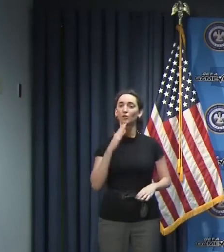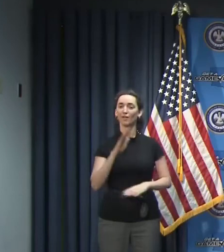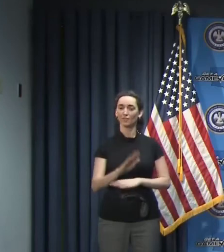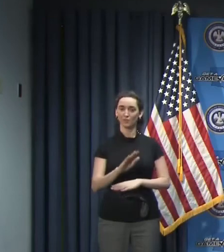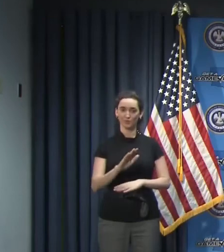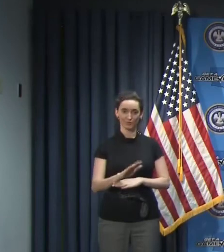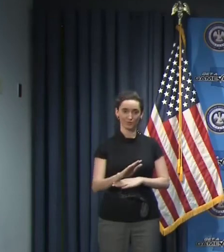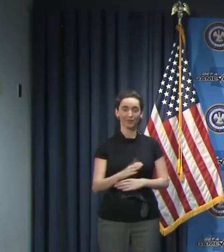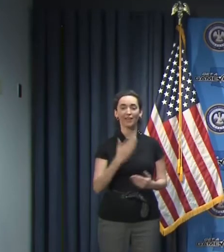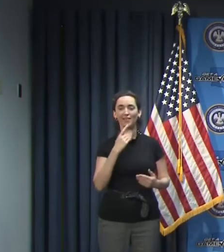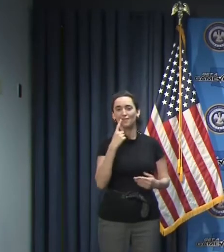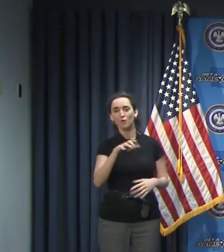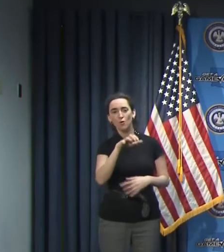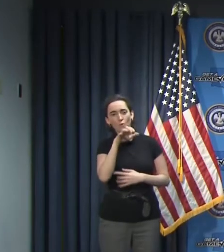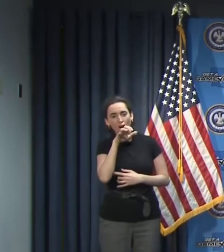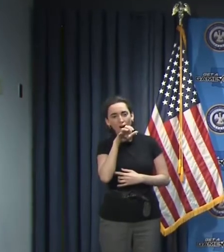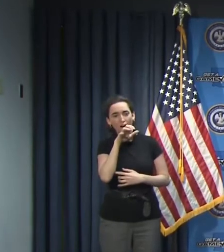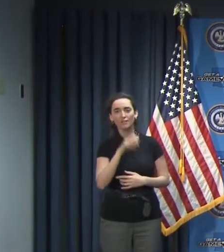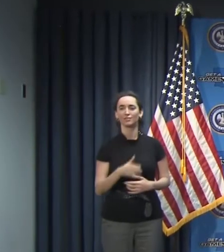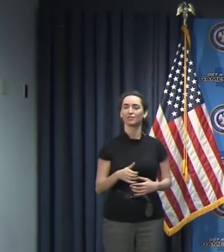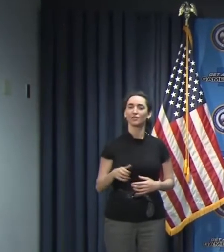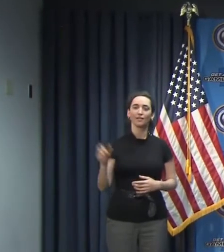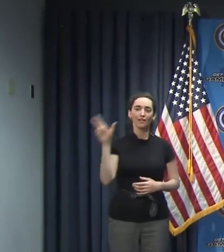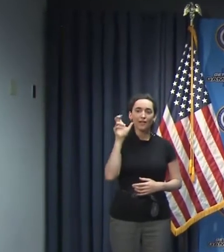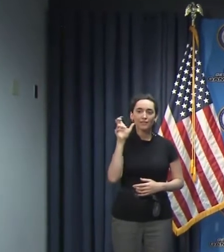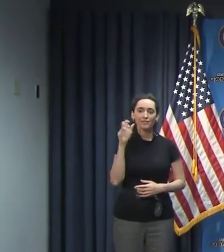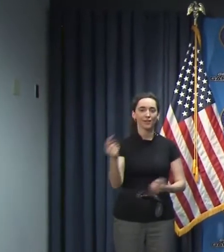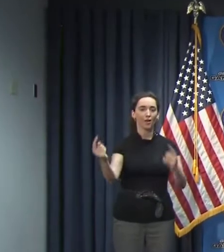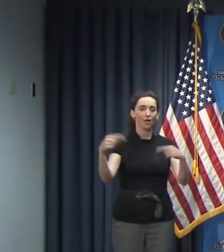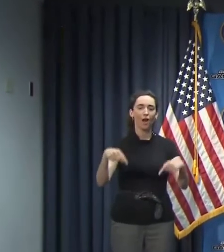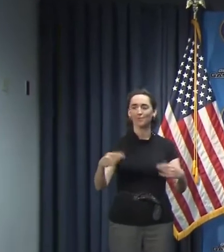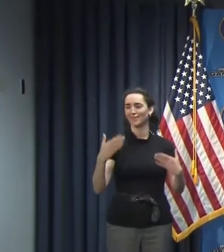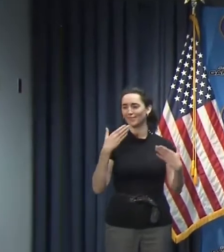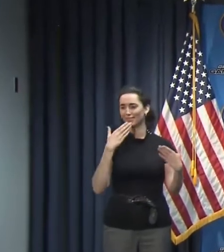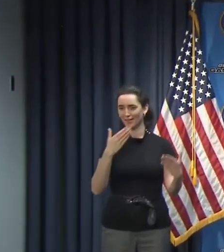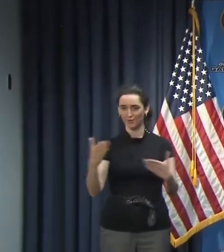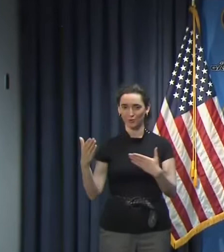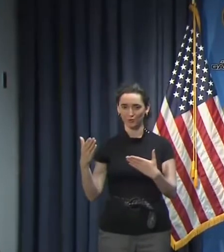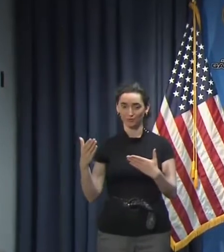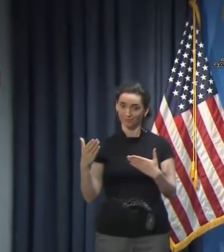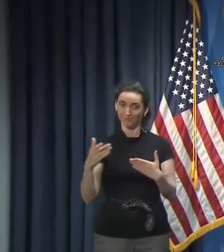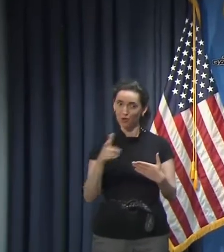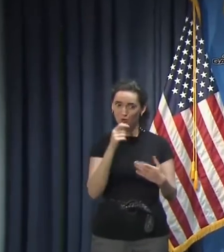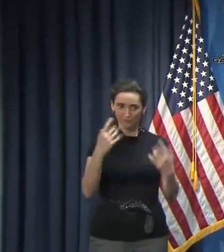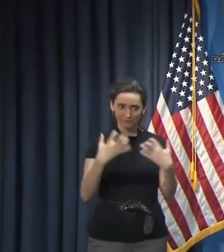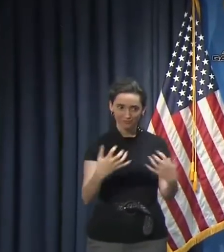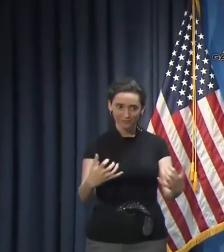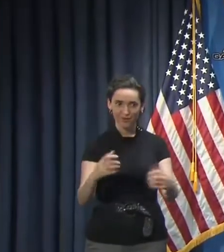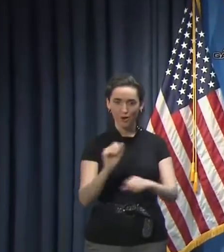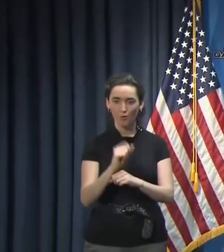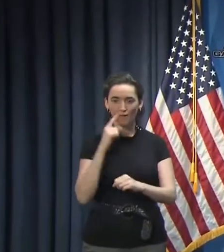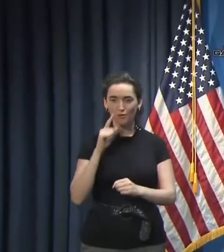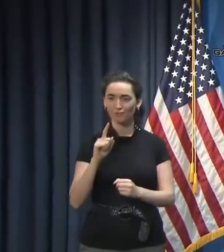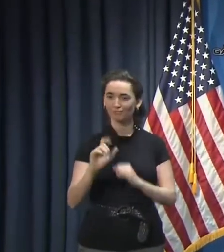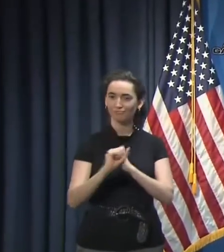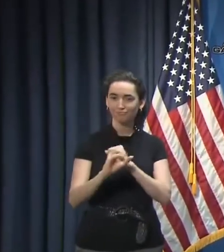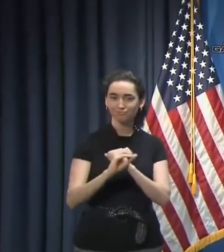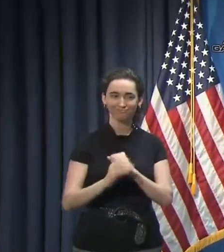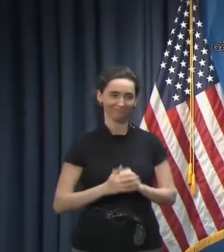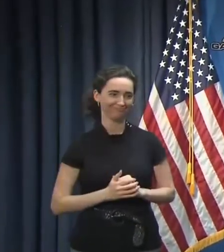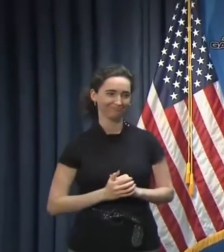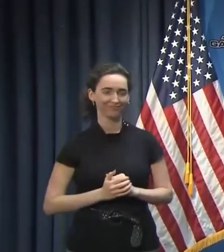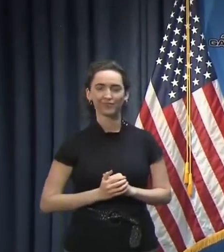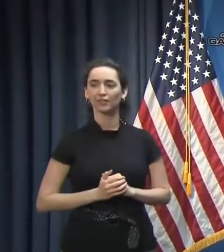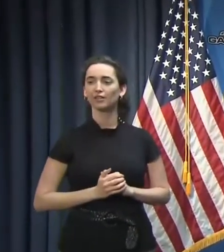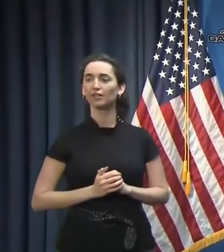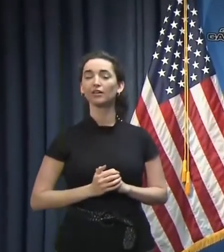And thank you for being here in the room, if you're one of the media folks present. Yesterday we obviously gave